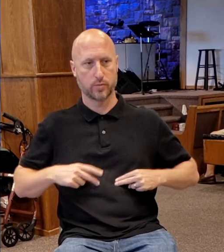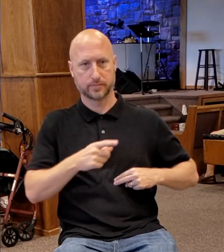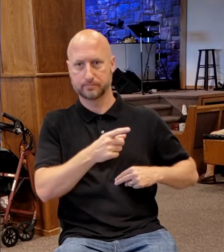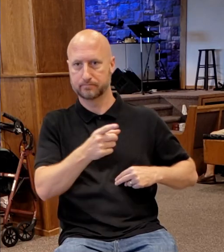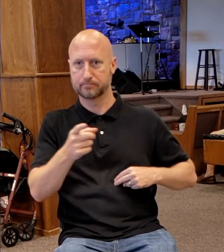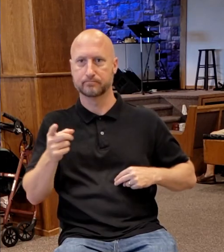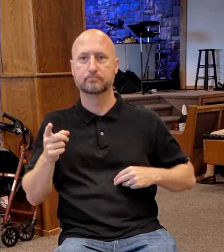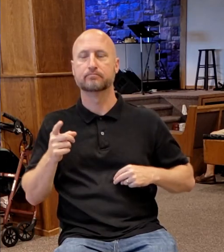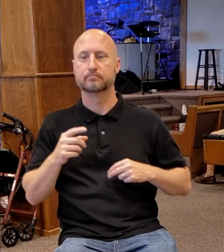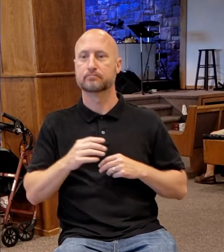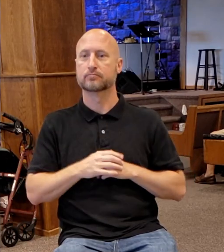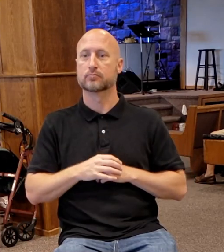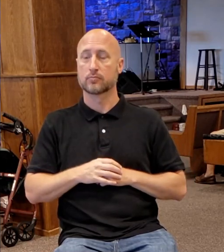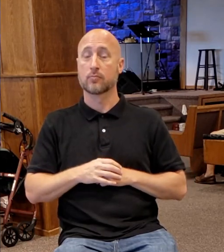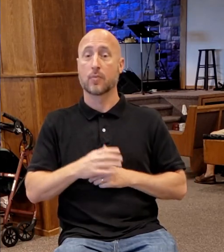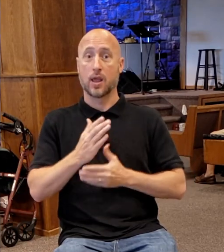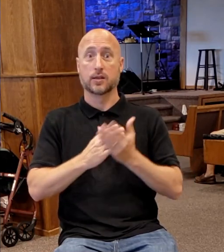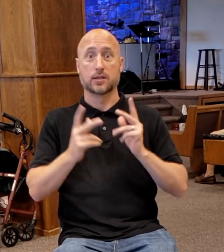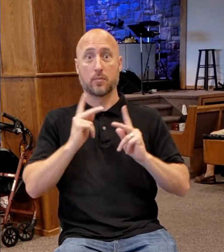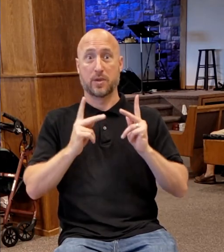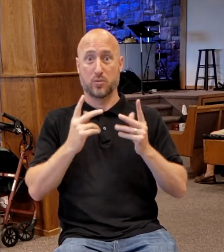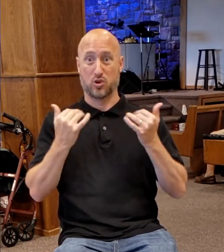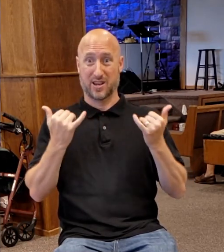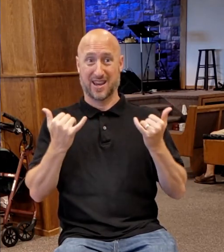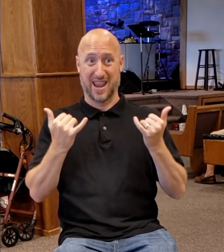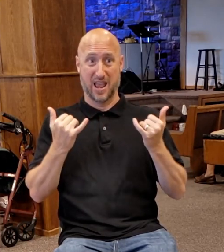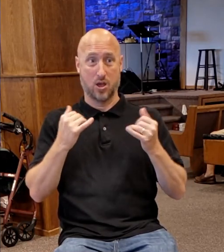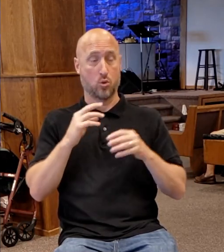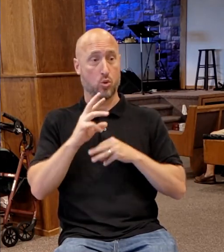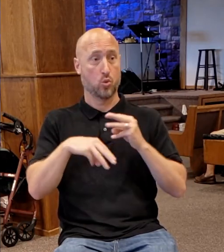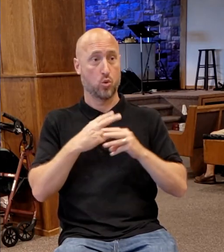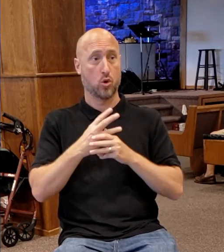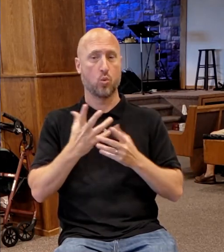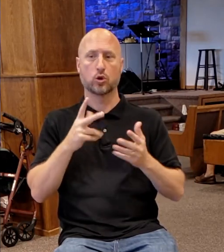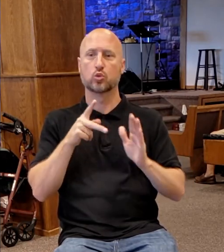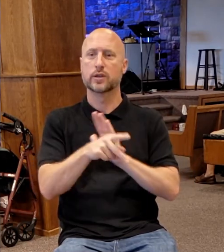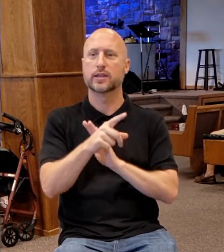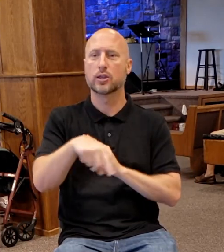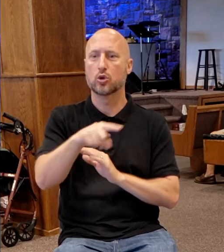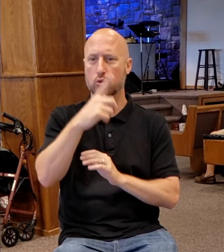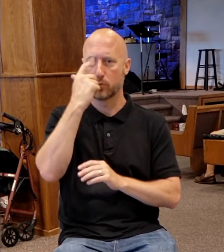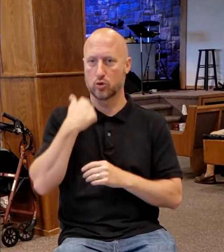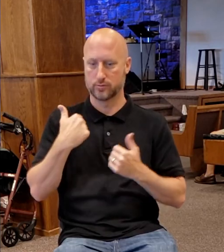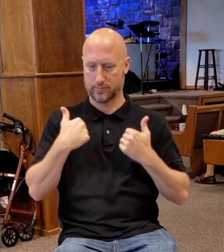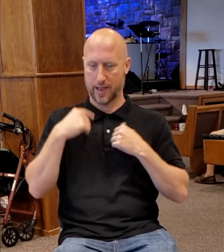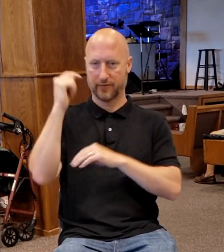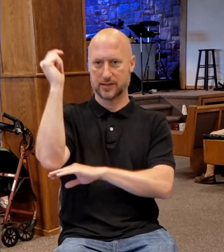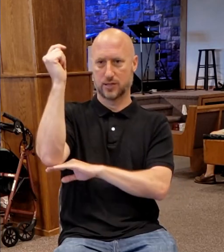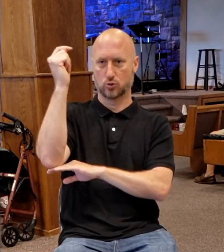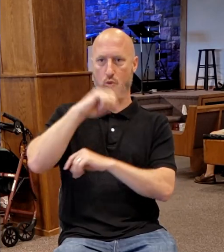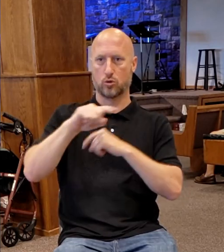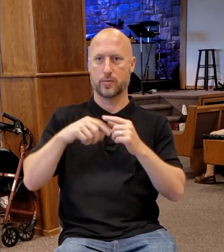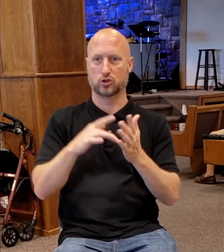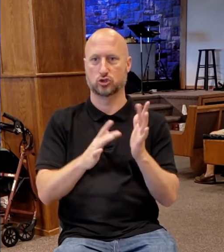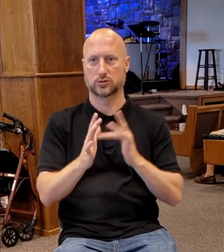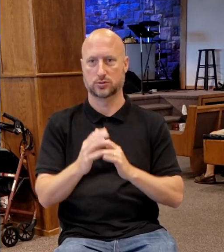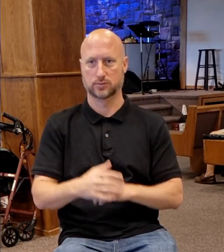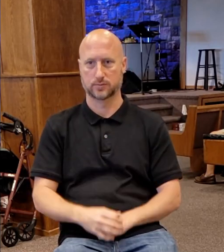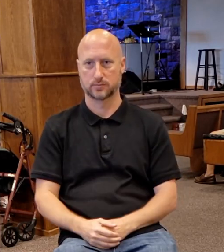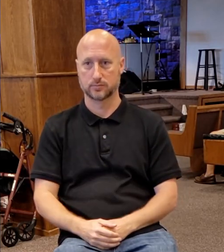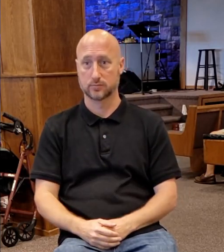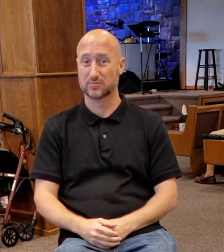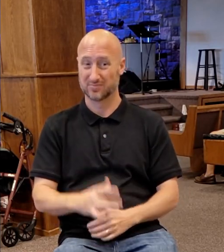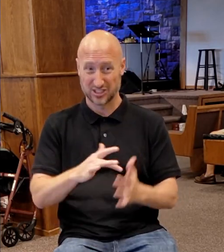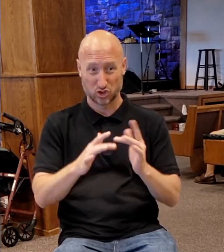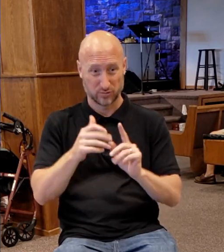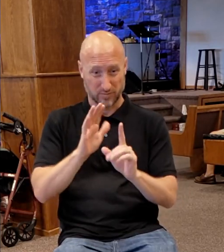testimony. As there are in other countries today, all around us. Understand that in his own home. And he had a